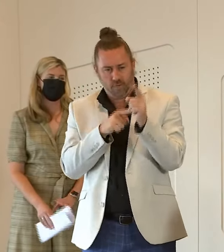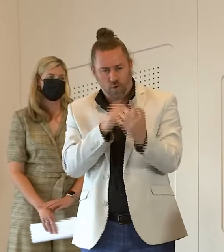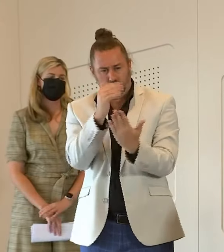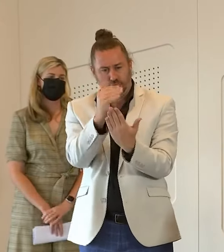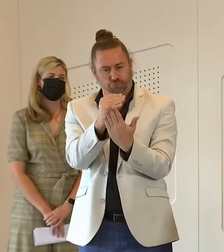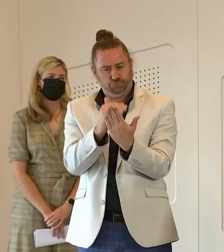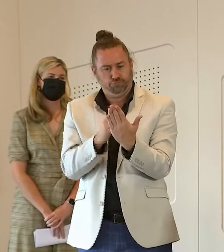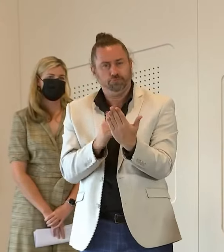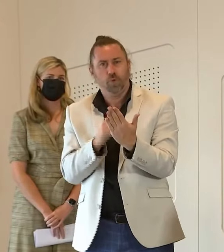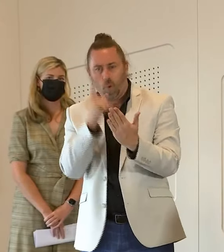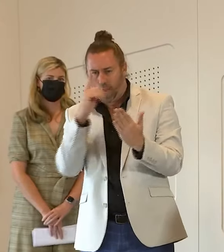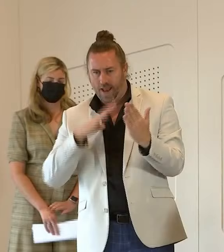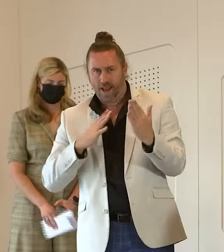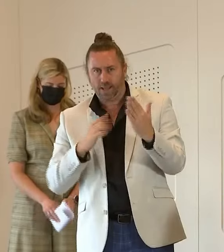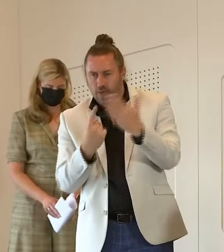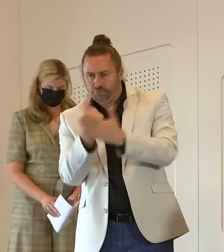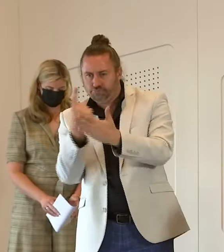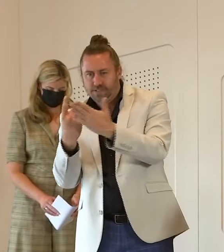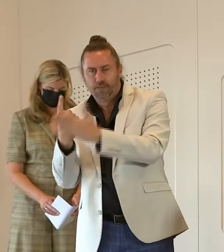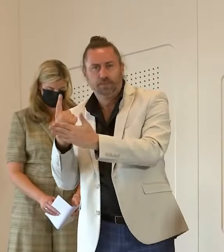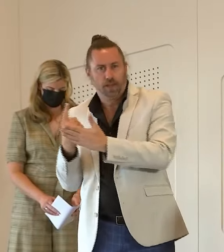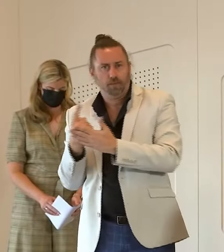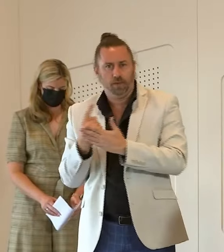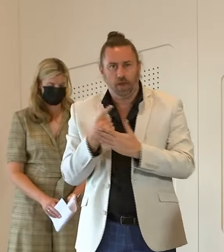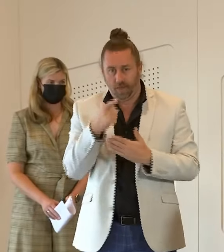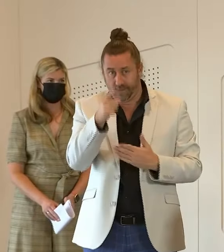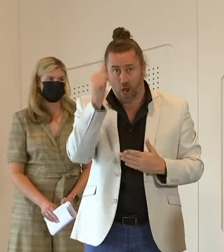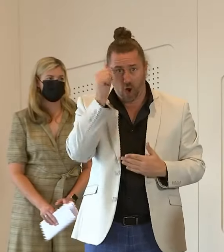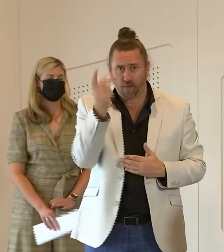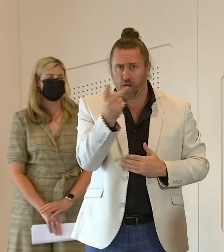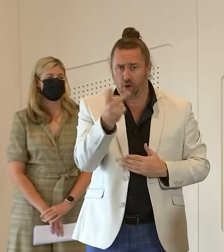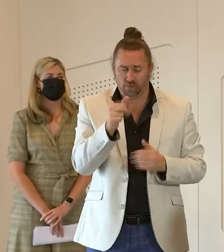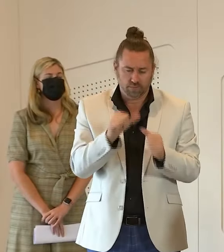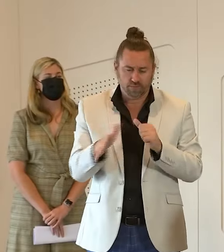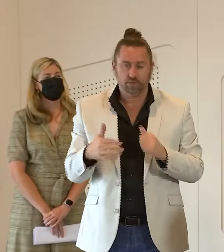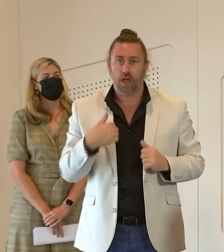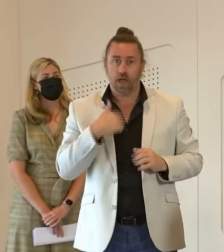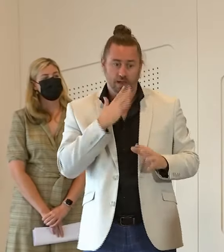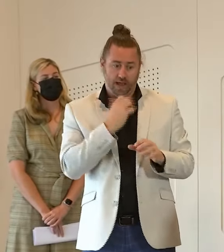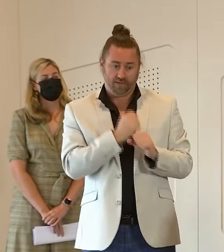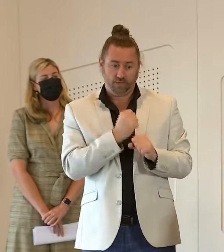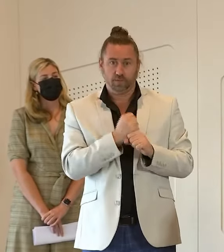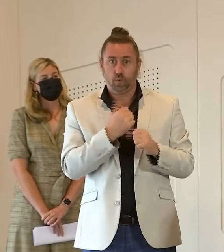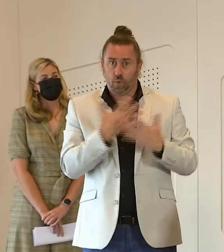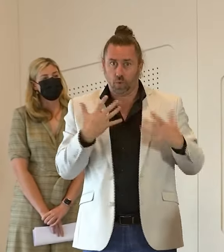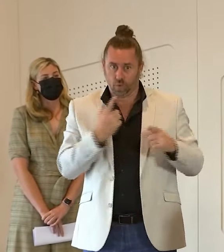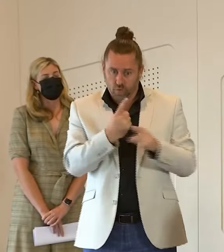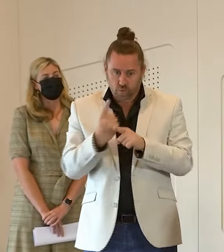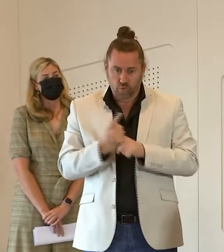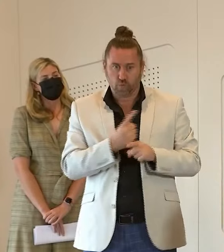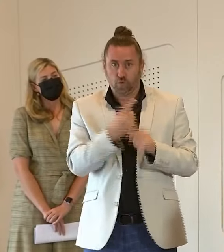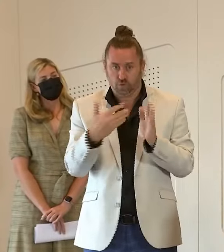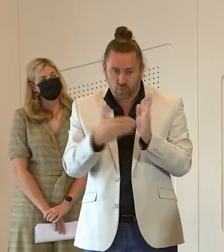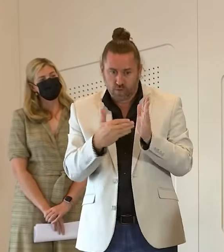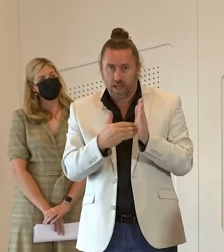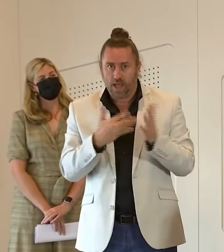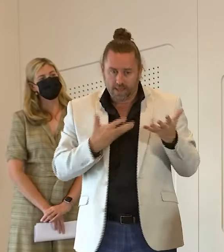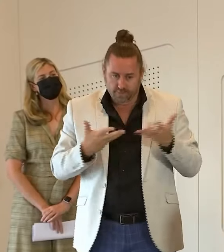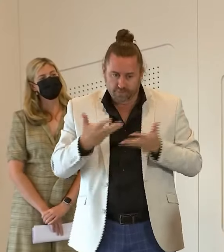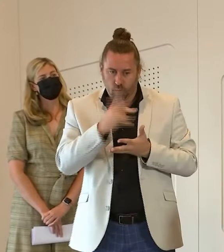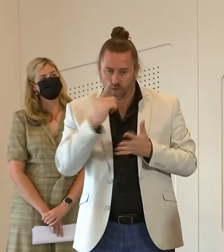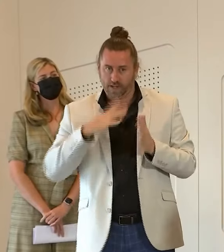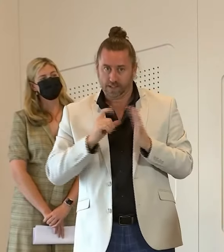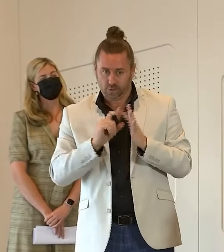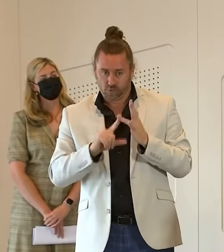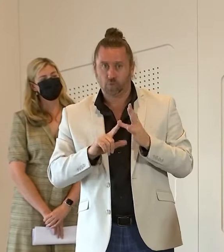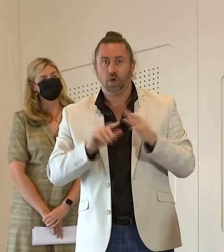been involved and consulted on about cabinet has had a lengthy discussion today and now